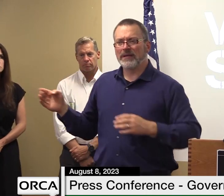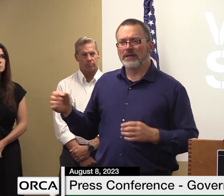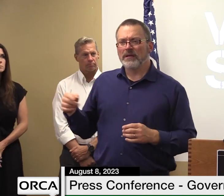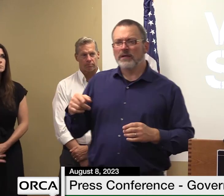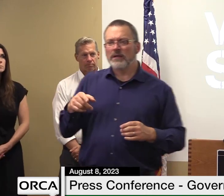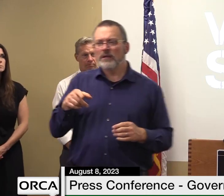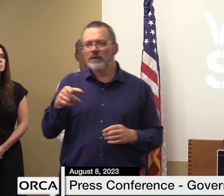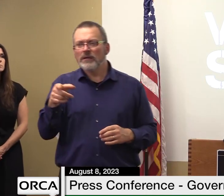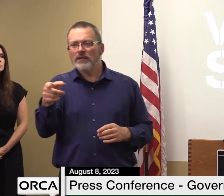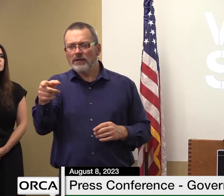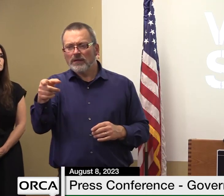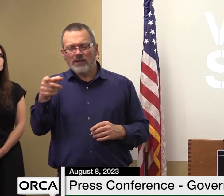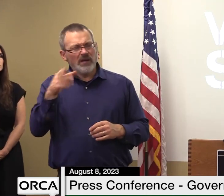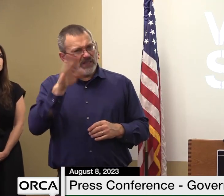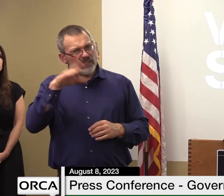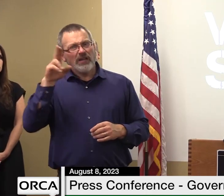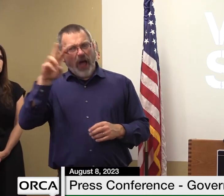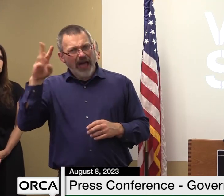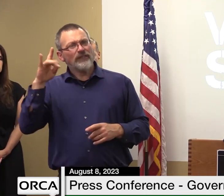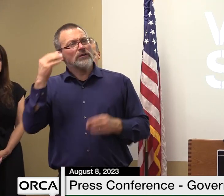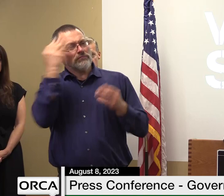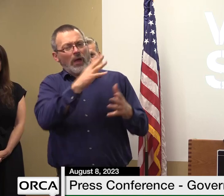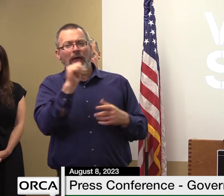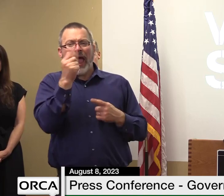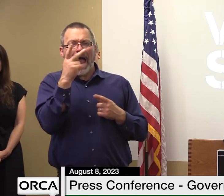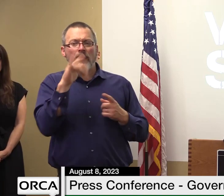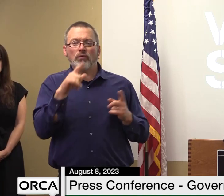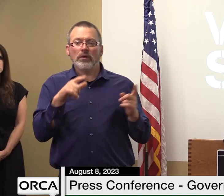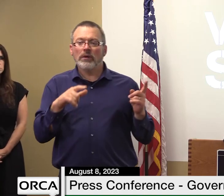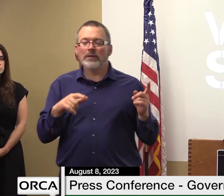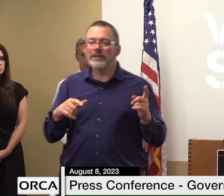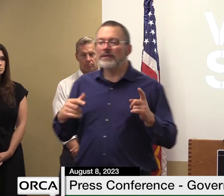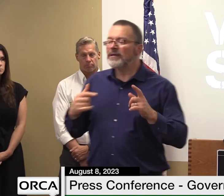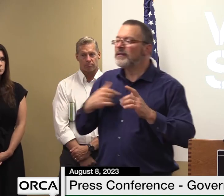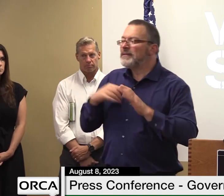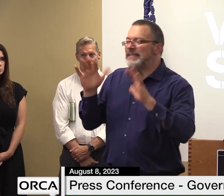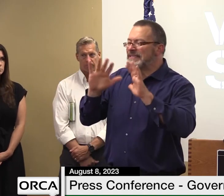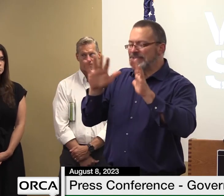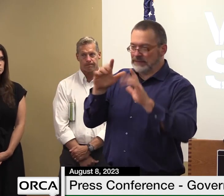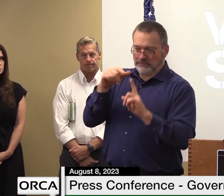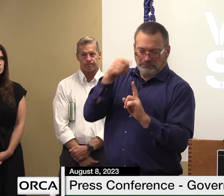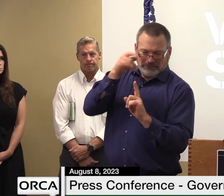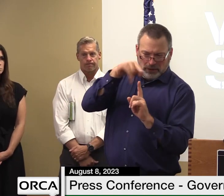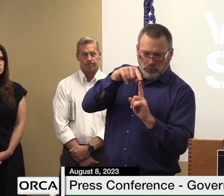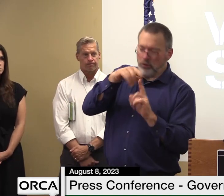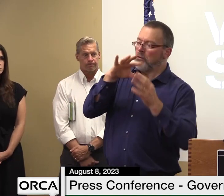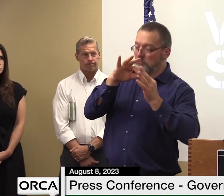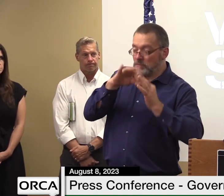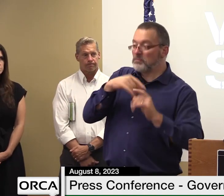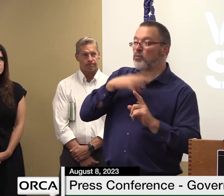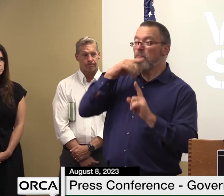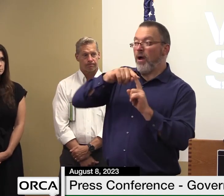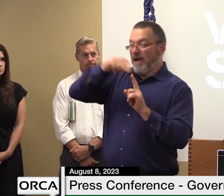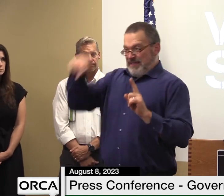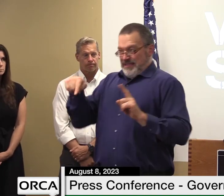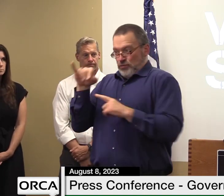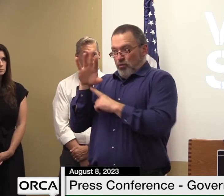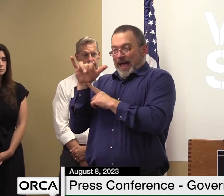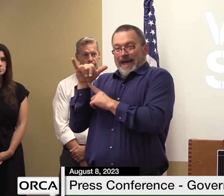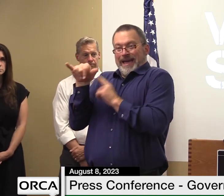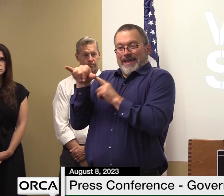said that i mean i'm talking about during this emergency this emergency situation when you find yourself in trouble